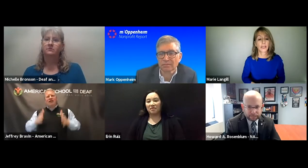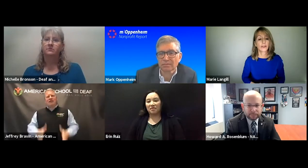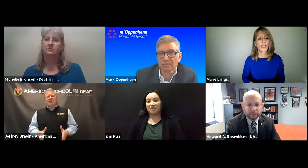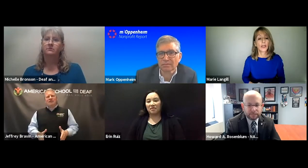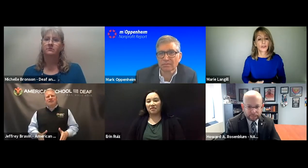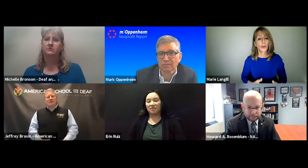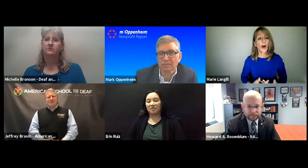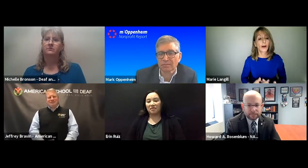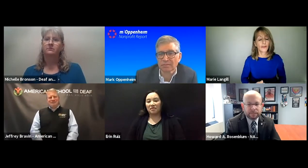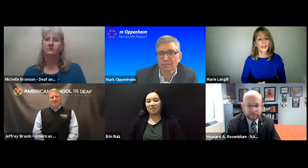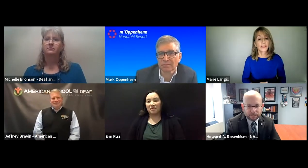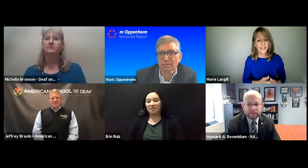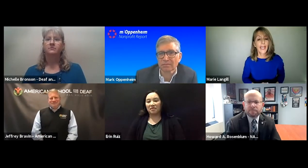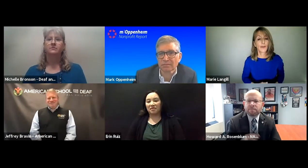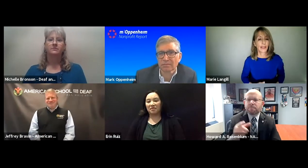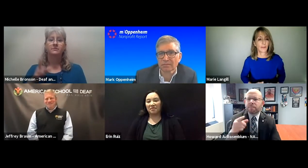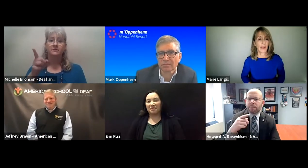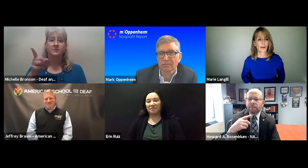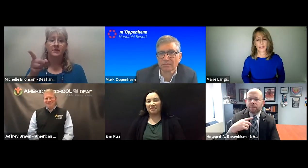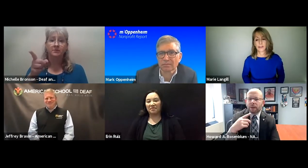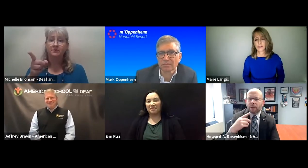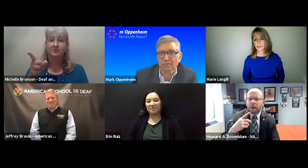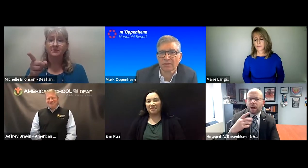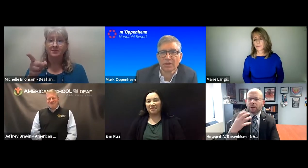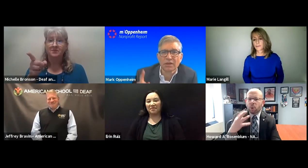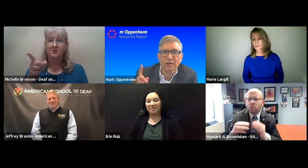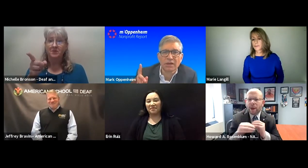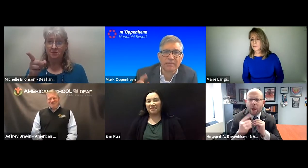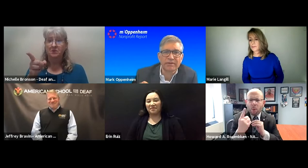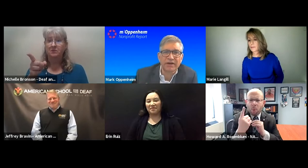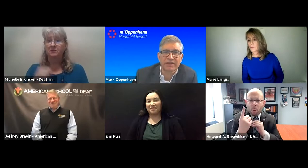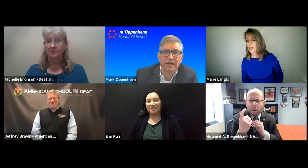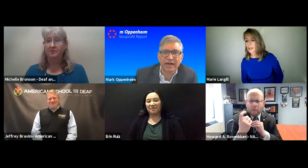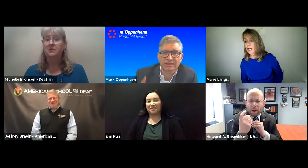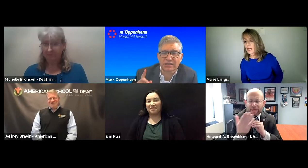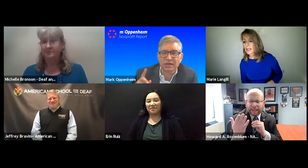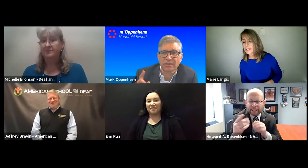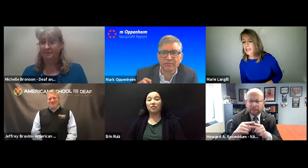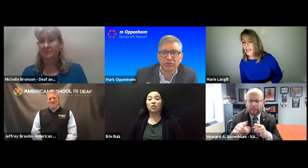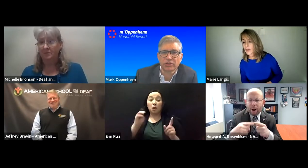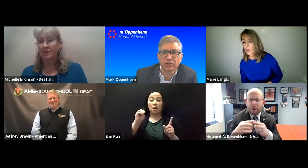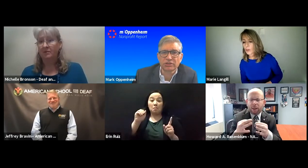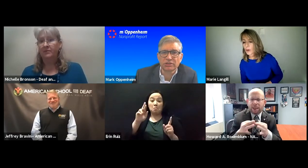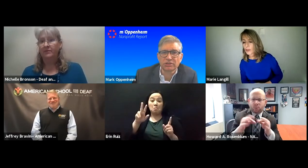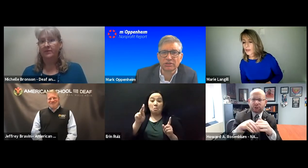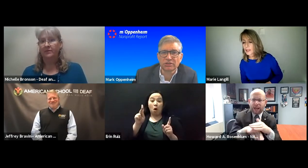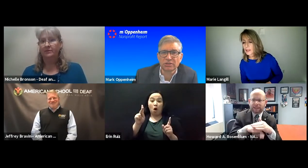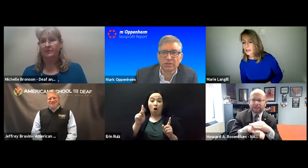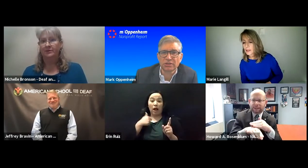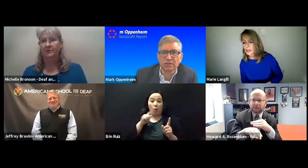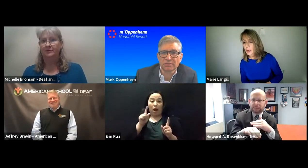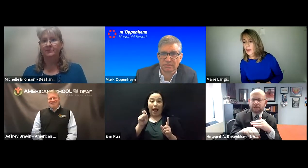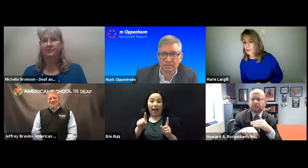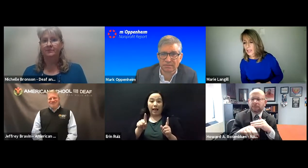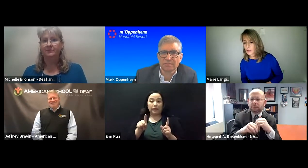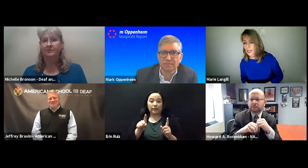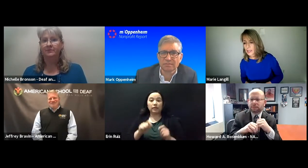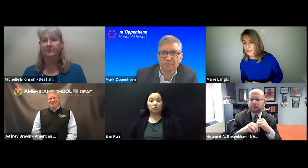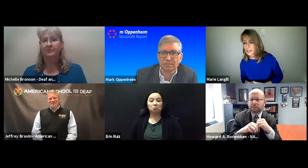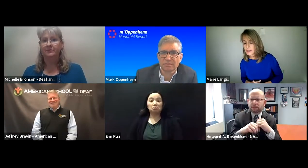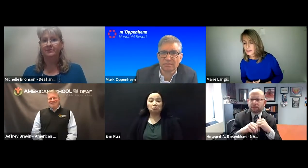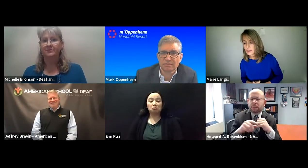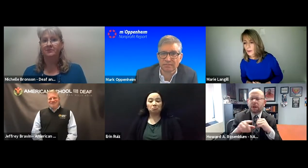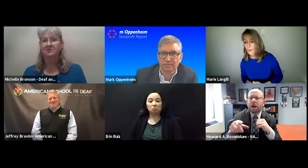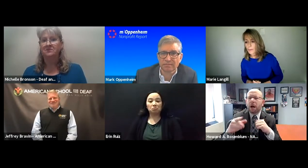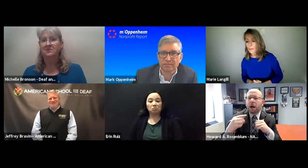everyone else does. So we all feel the same as Americans. If I could ask... Would like to add one more thing about language